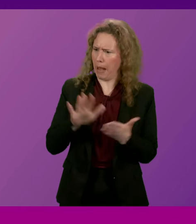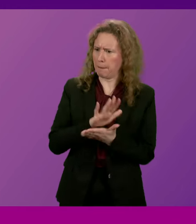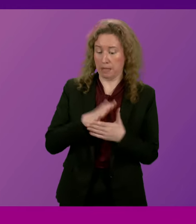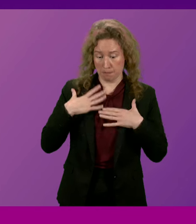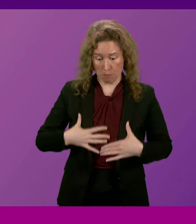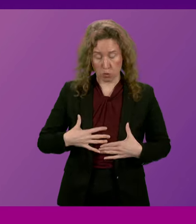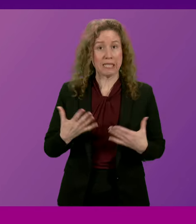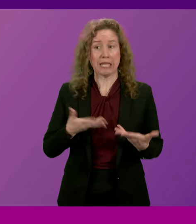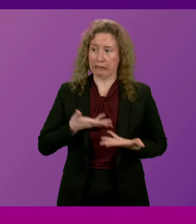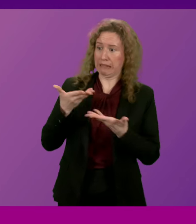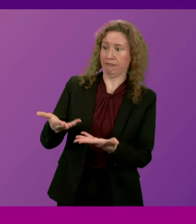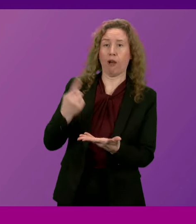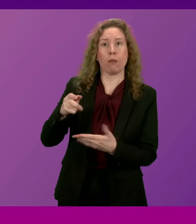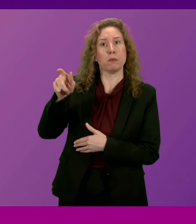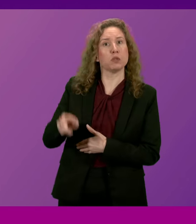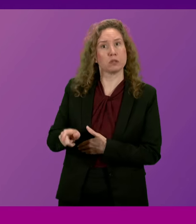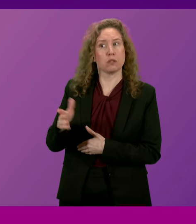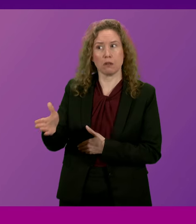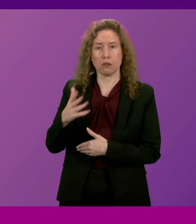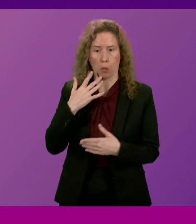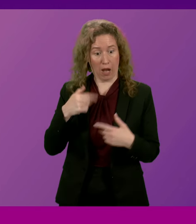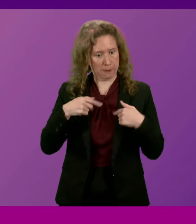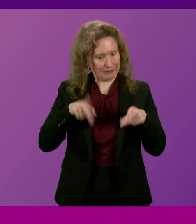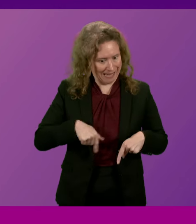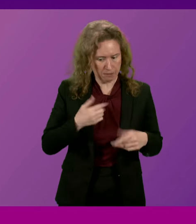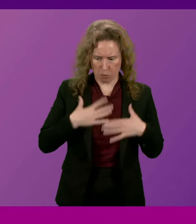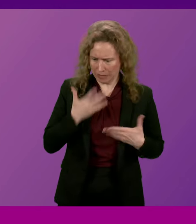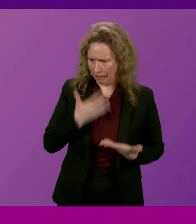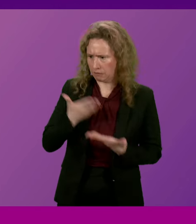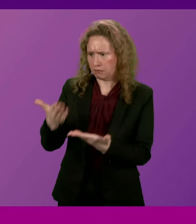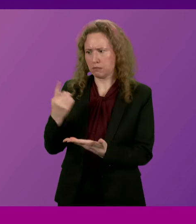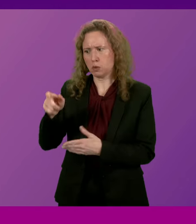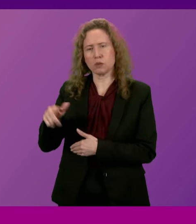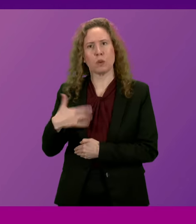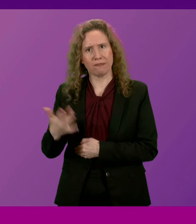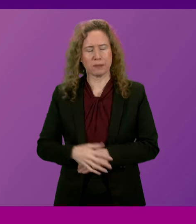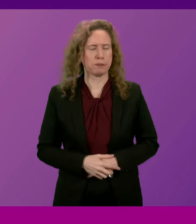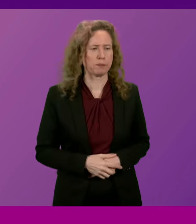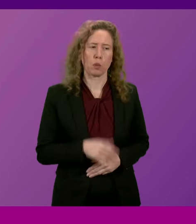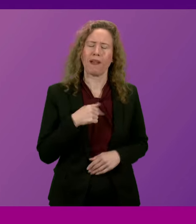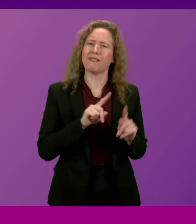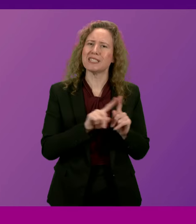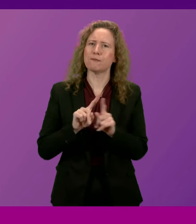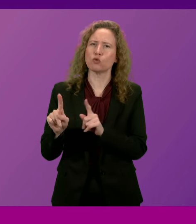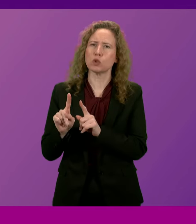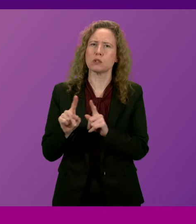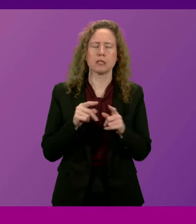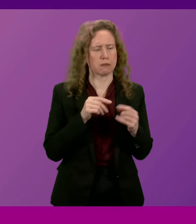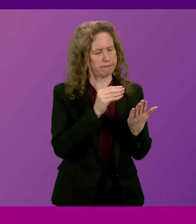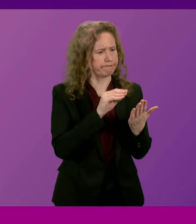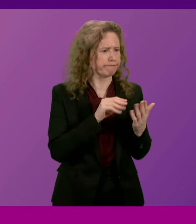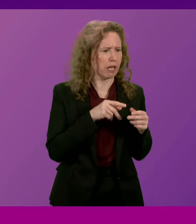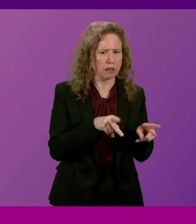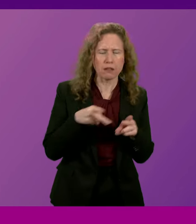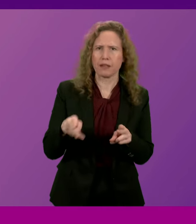First Minister. President Officer, we have a range of awareness campaigns that are in place to encourage individuals to take the steps